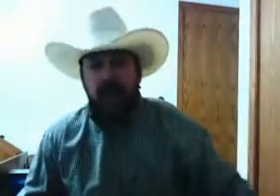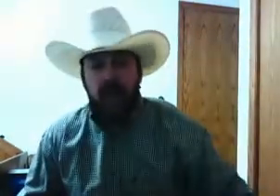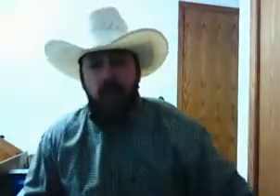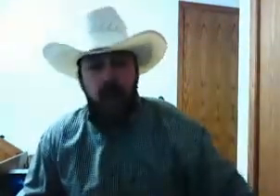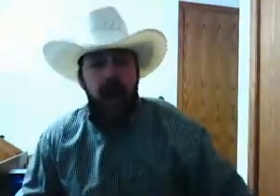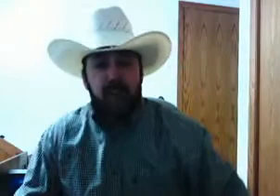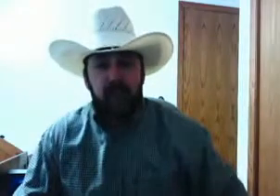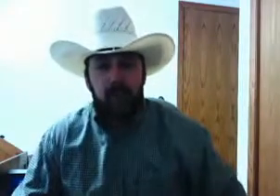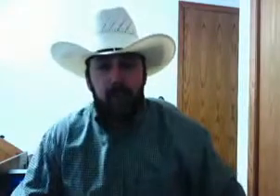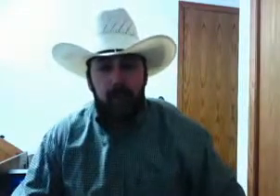trash.